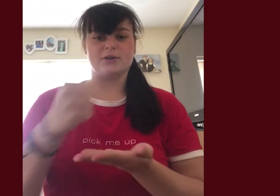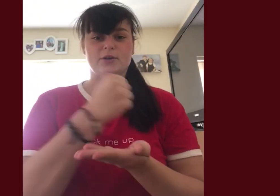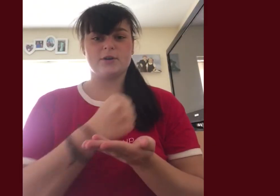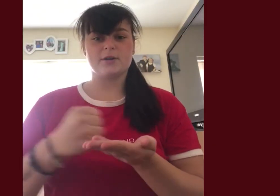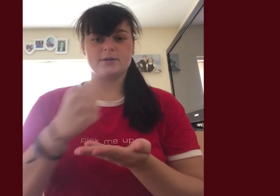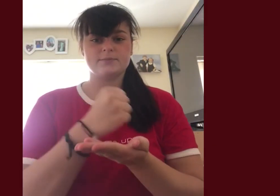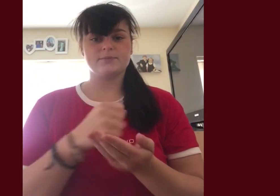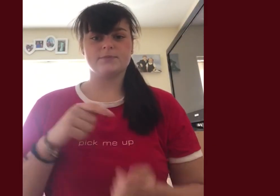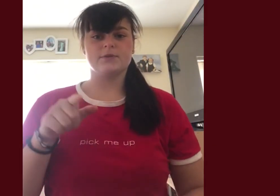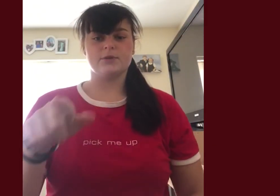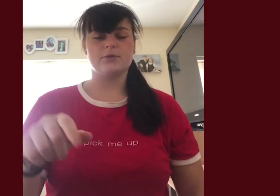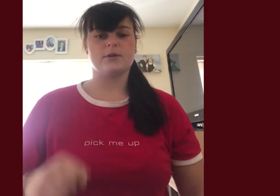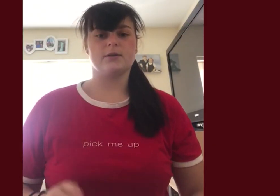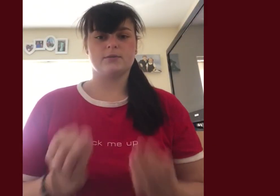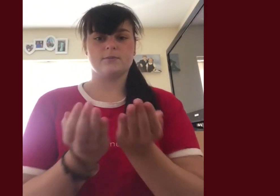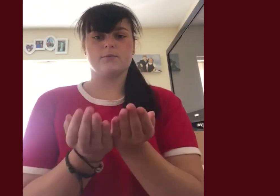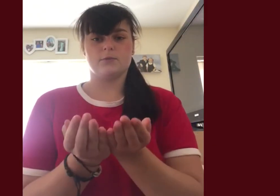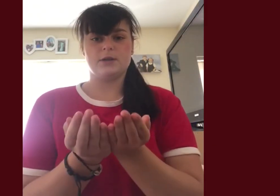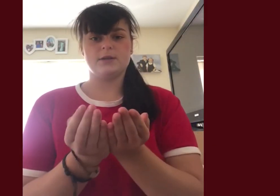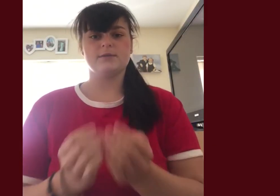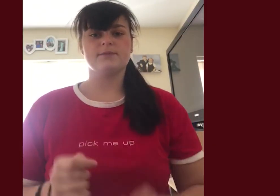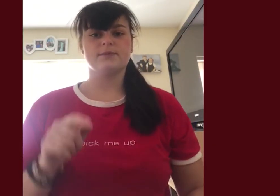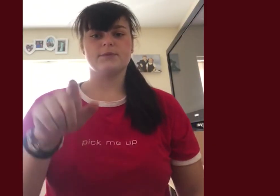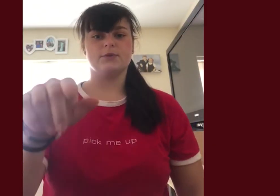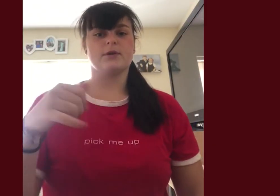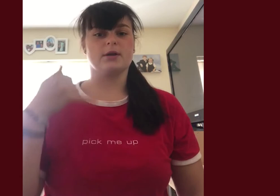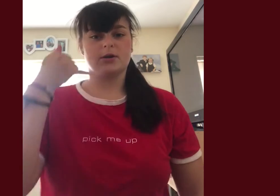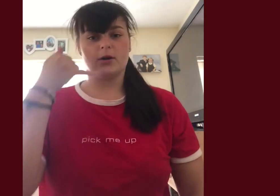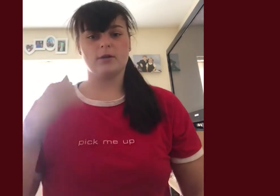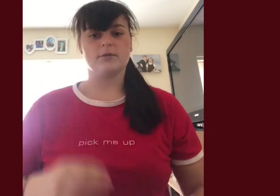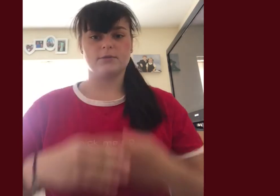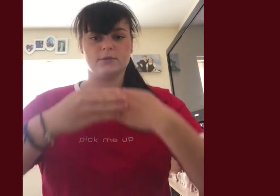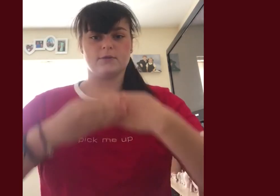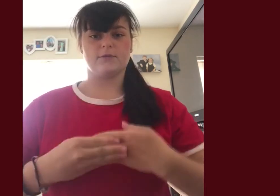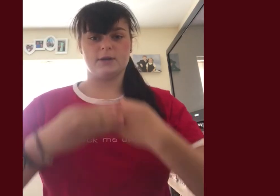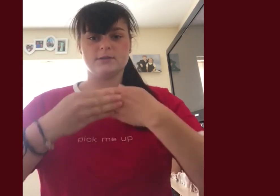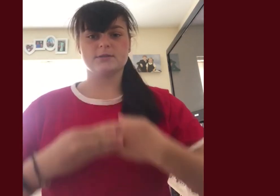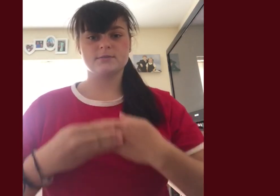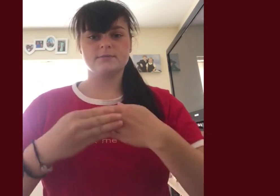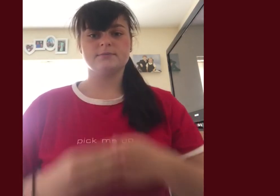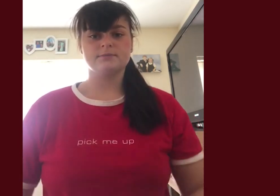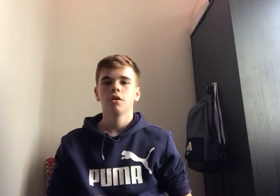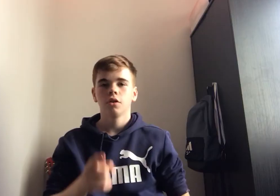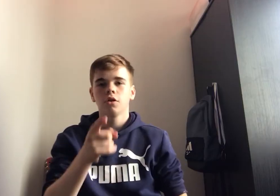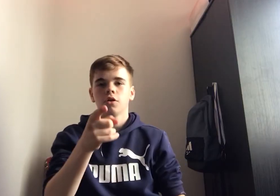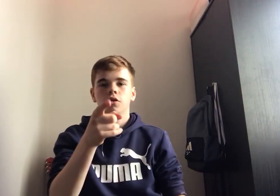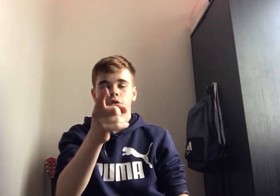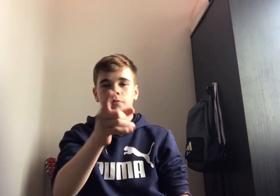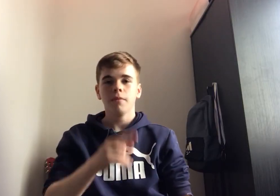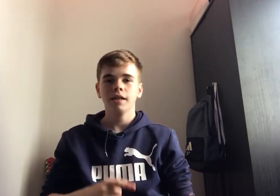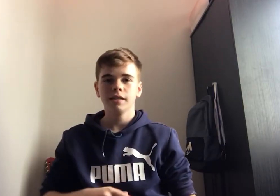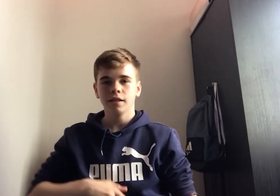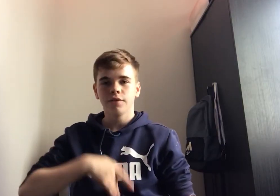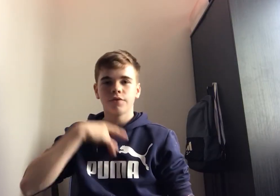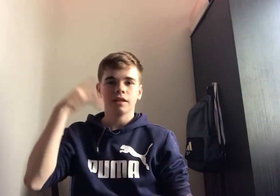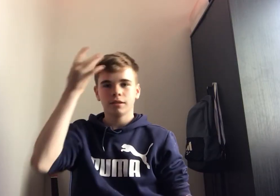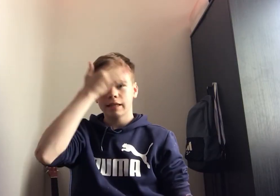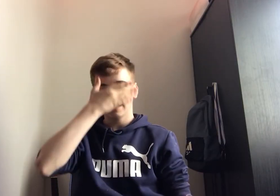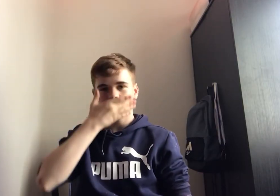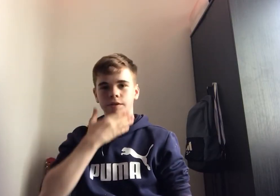cook. You can read. You can call your friends. You might still feel sad